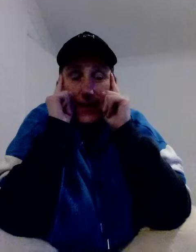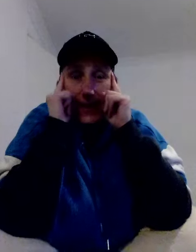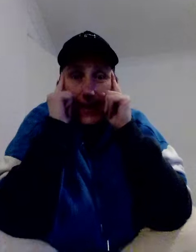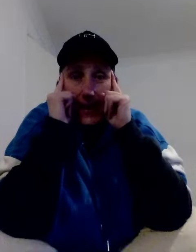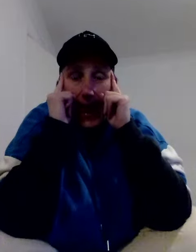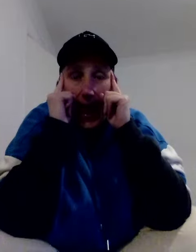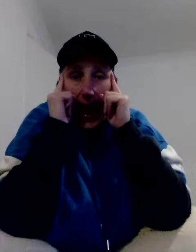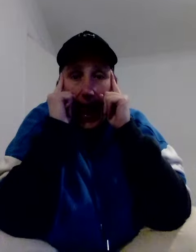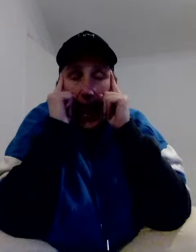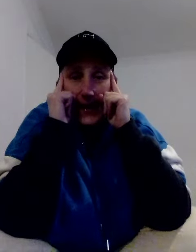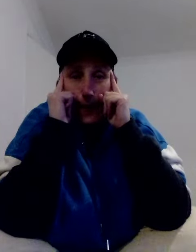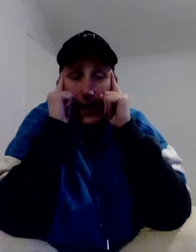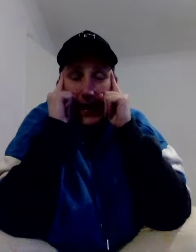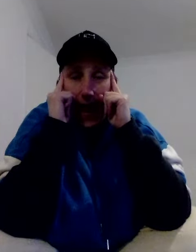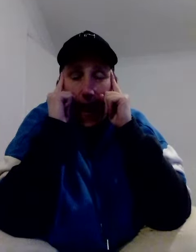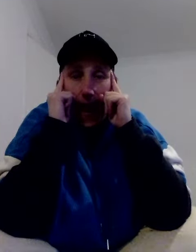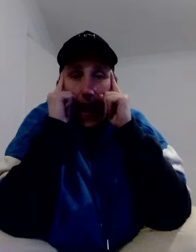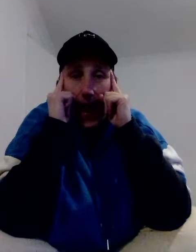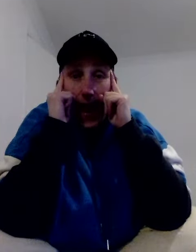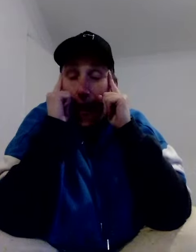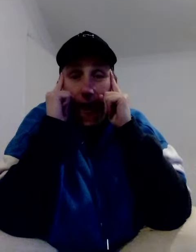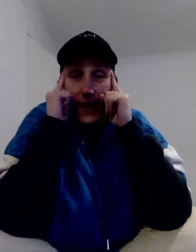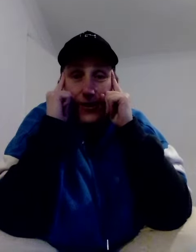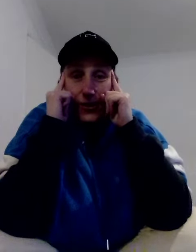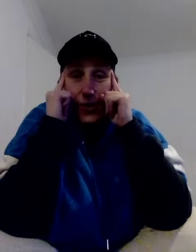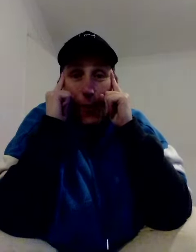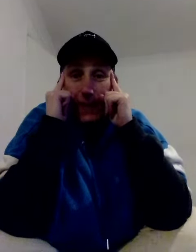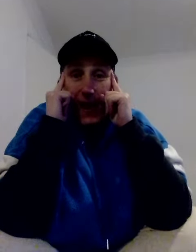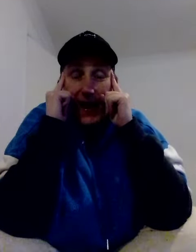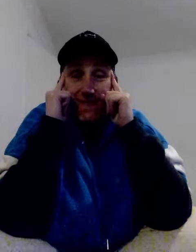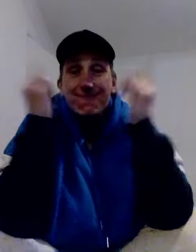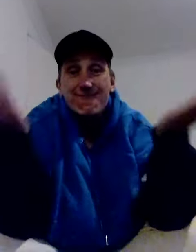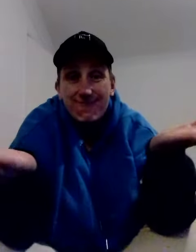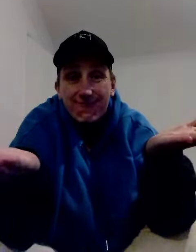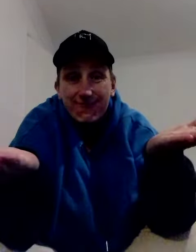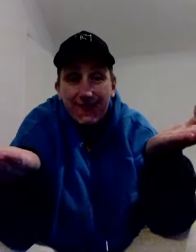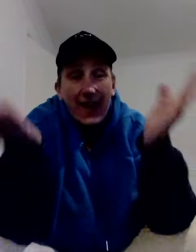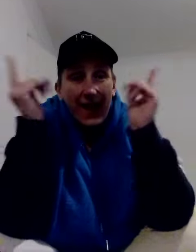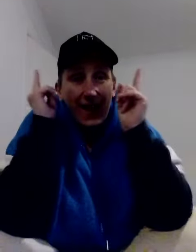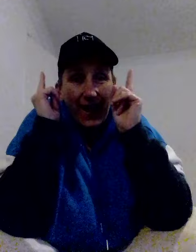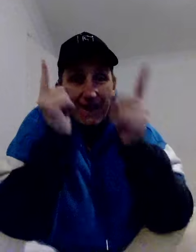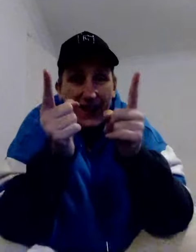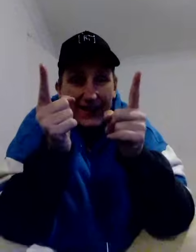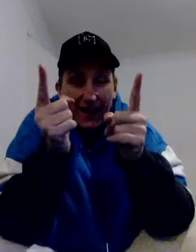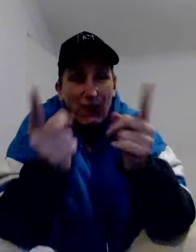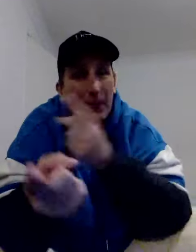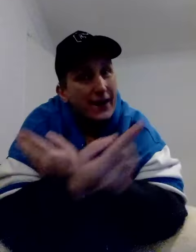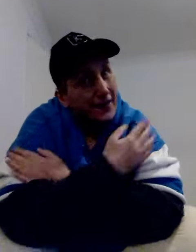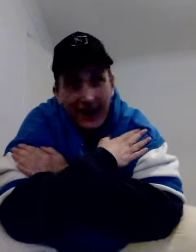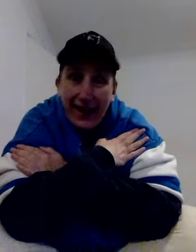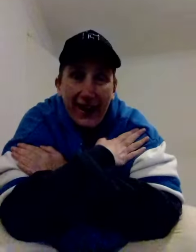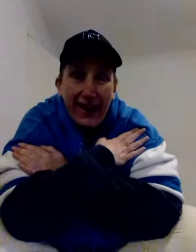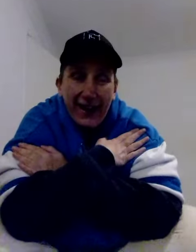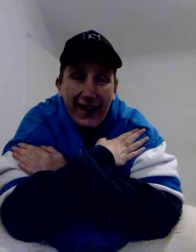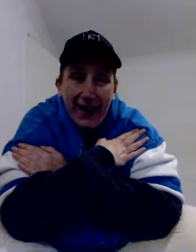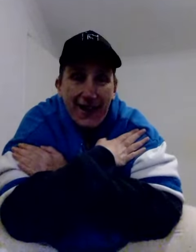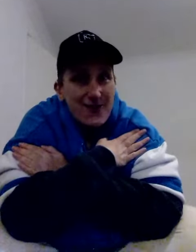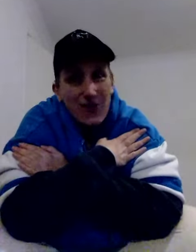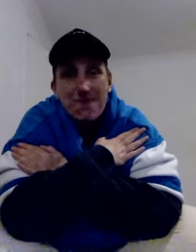head to Peter. Do you know what I mean? Happy night day for me. Cross